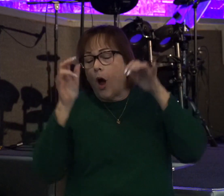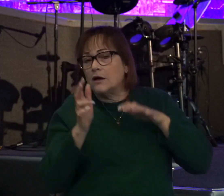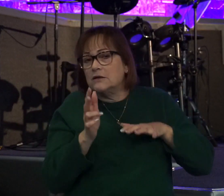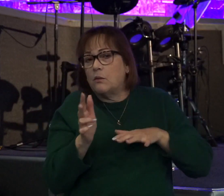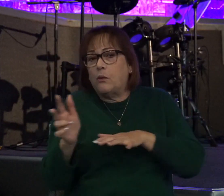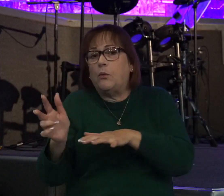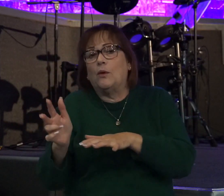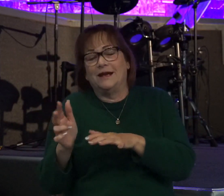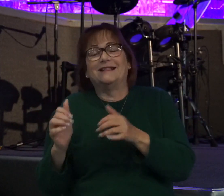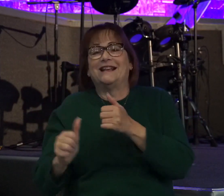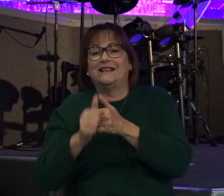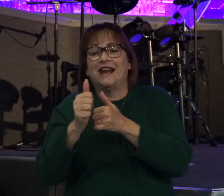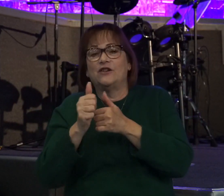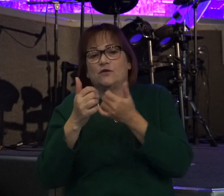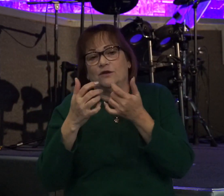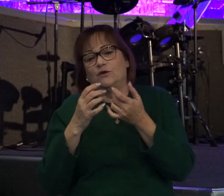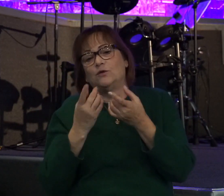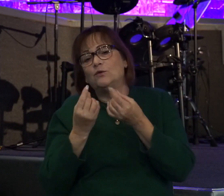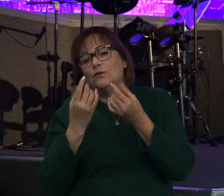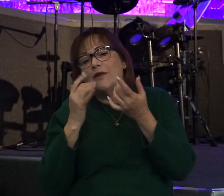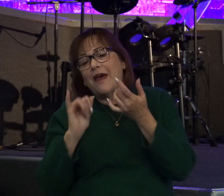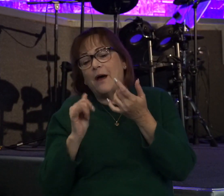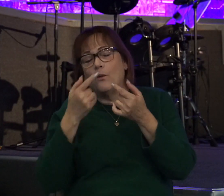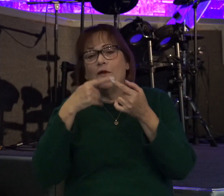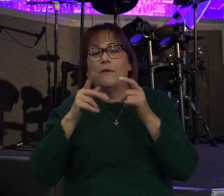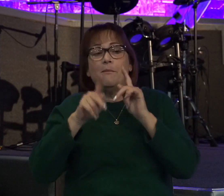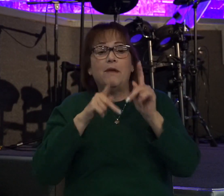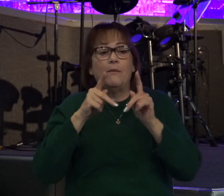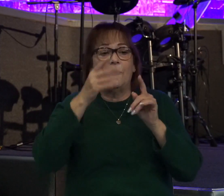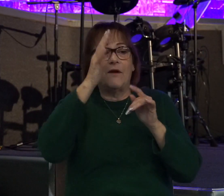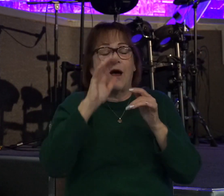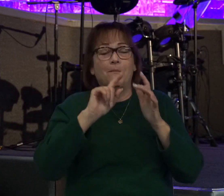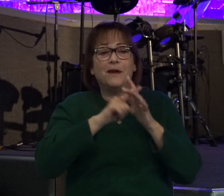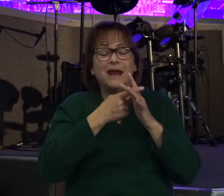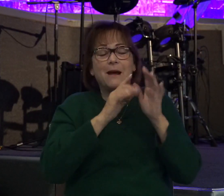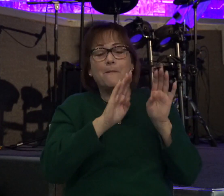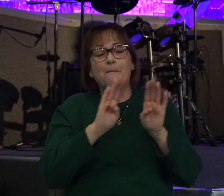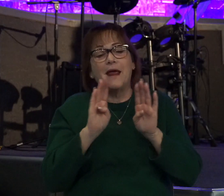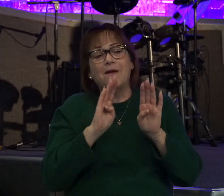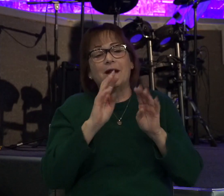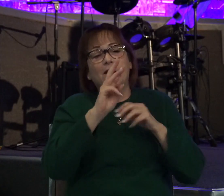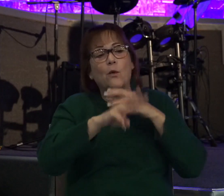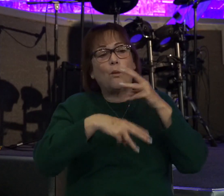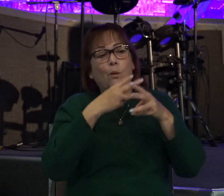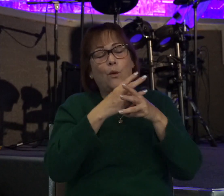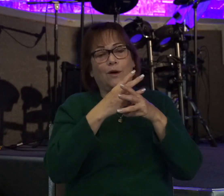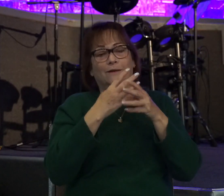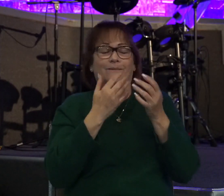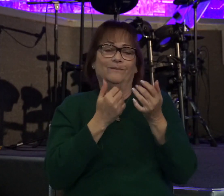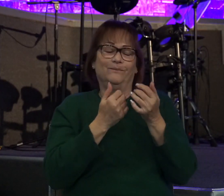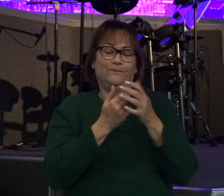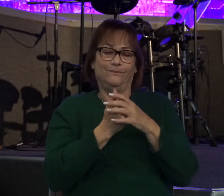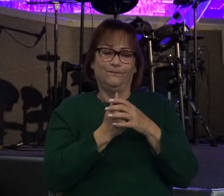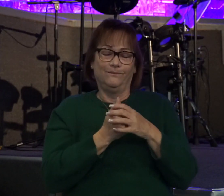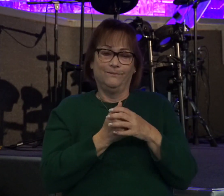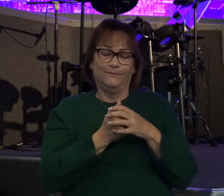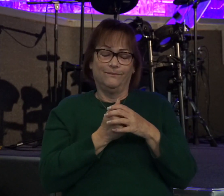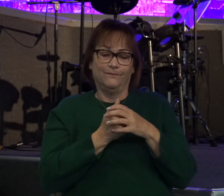a dangerous thing when the people of God begin acting like the world when it comes to the things of God. Okay?